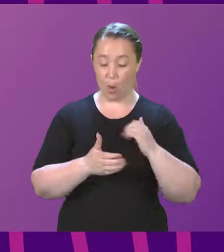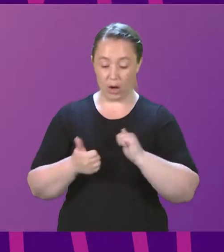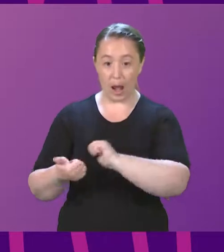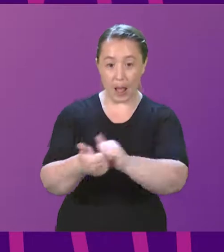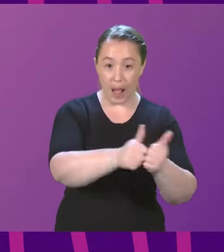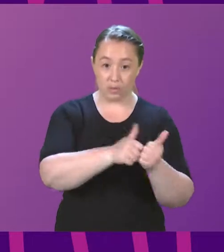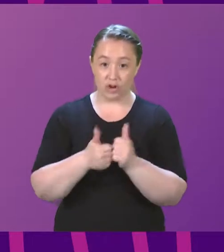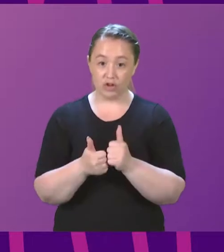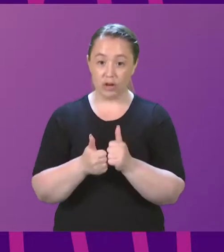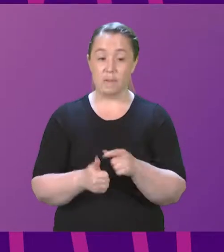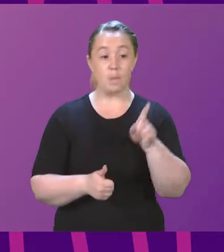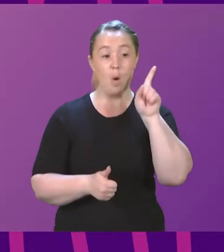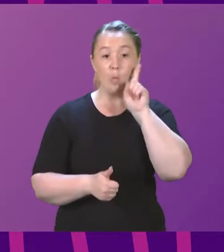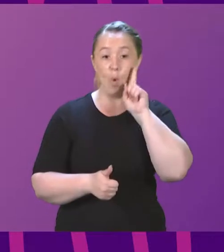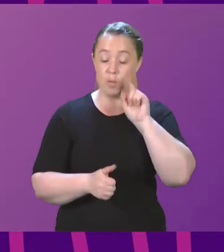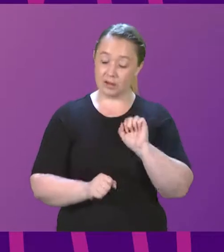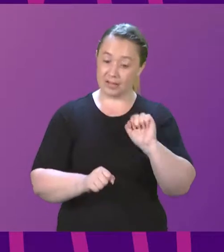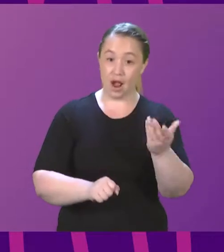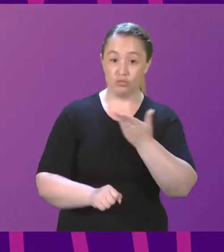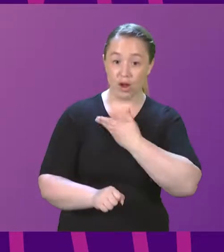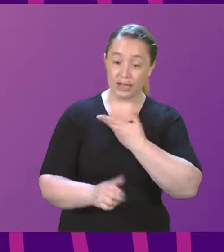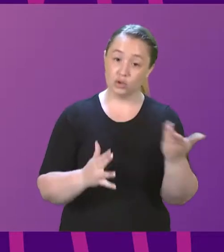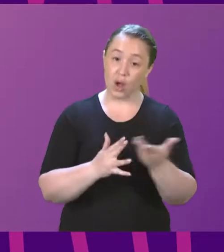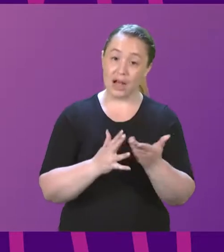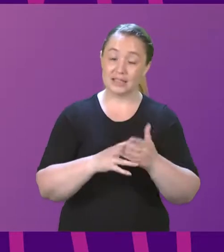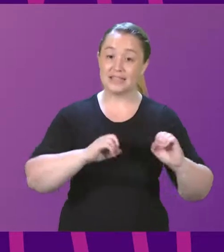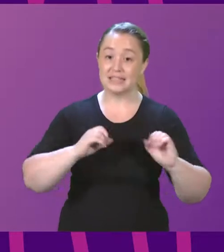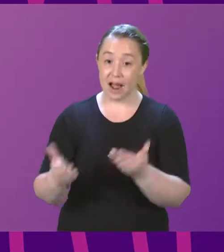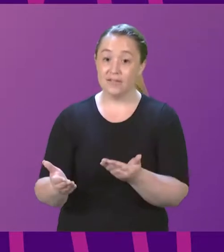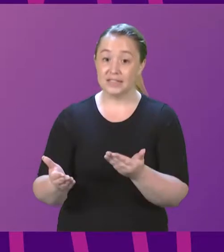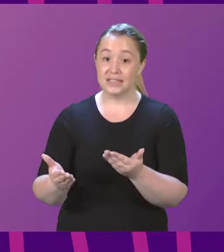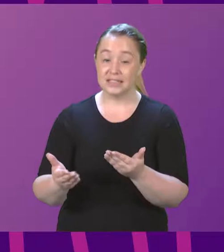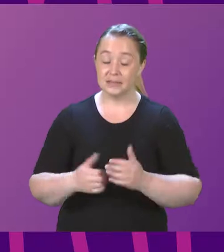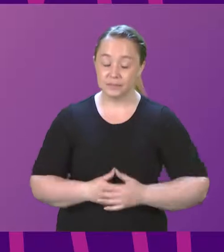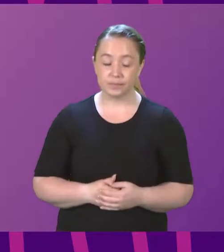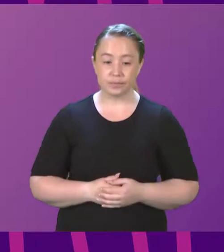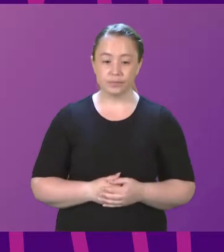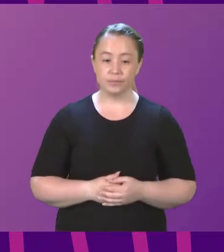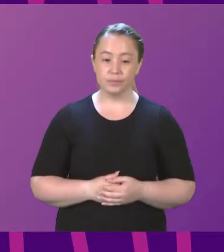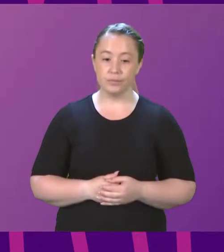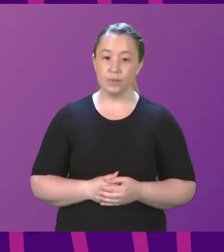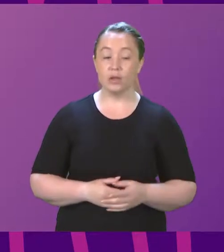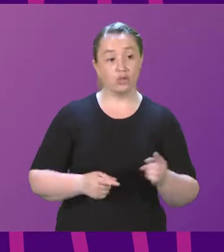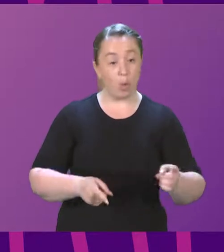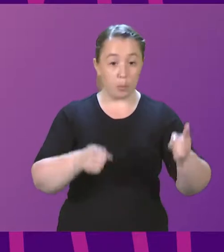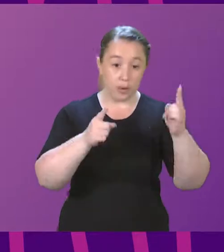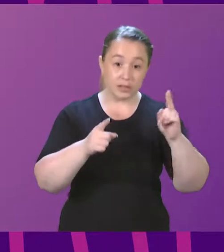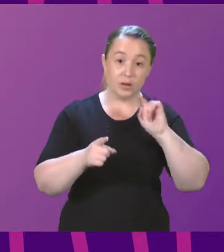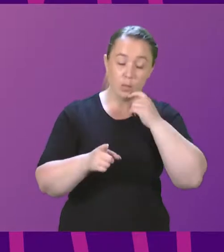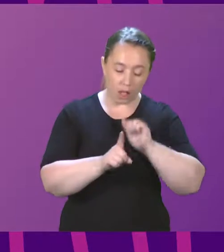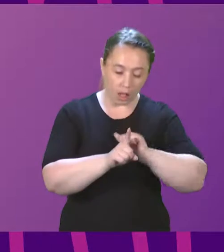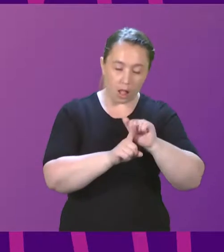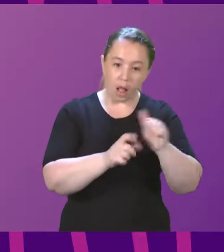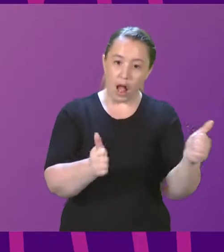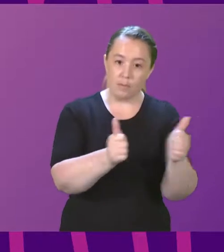democratic right to safe healthcare services is vitally important. So can I ask when the Minister will issue a revised approval under Section